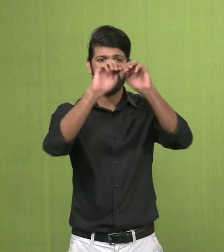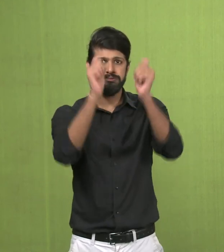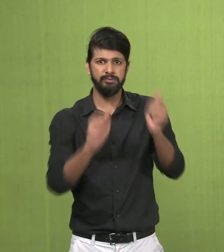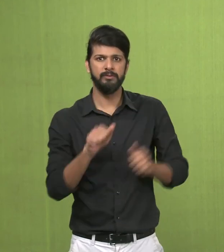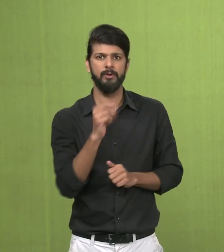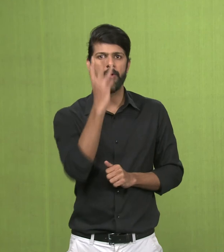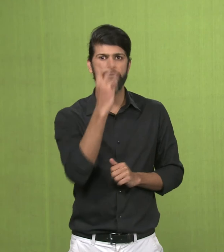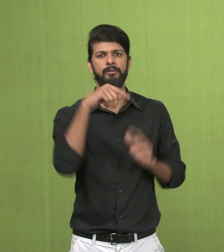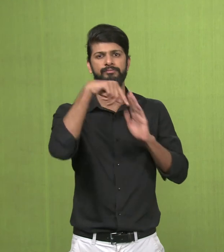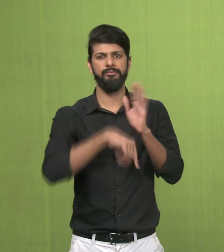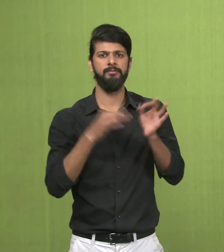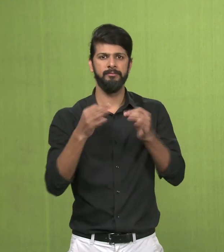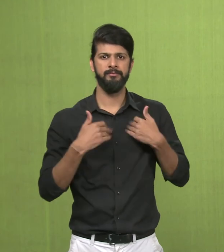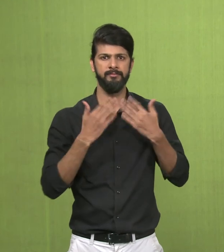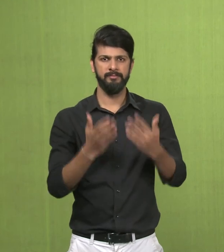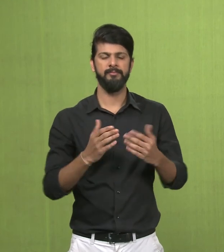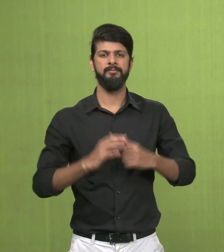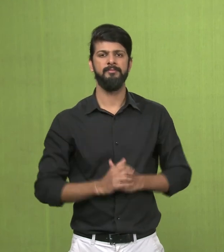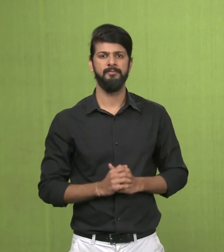Now we will discuss the third sculpture.